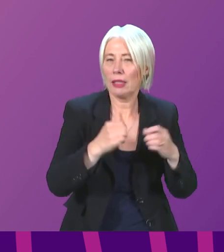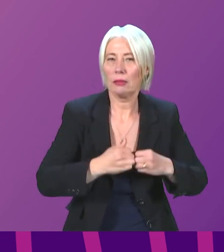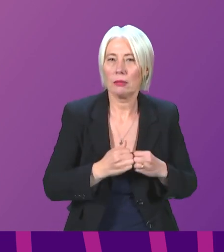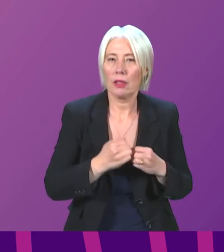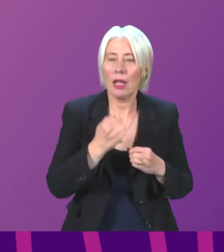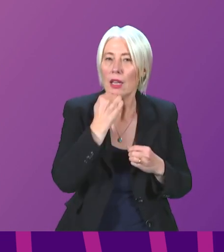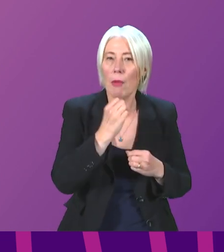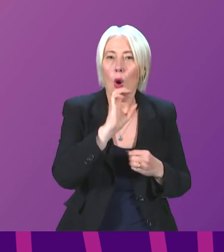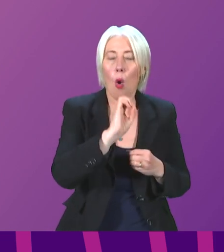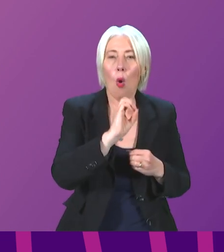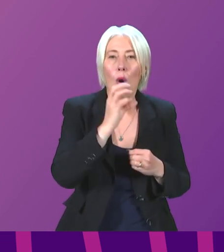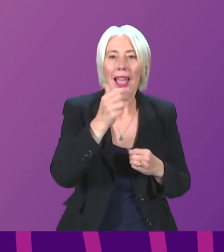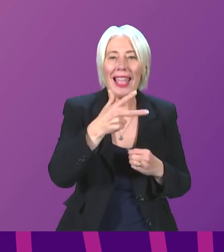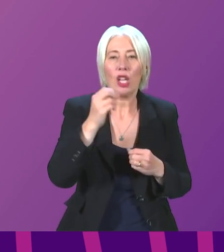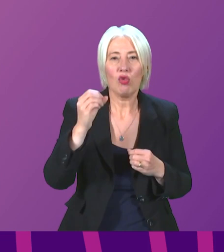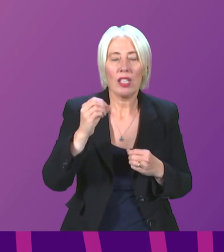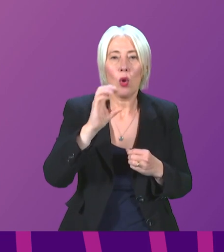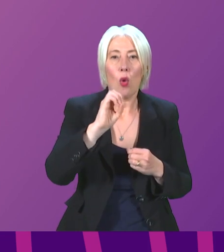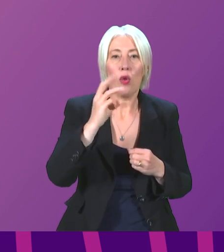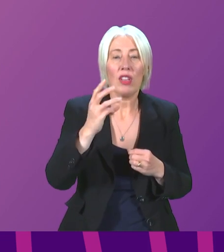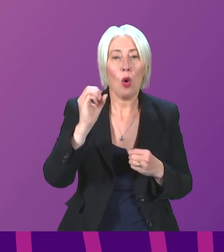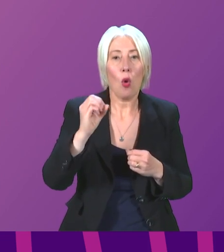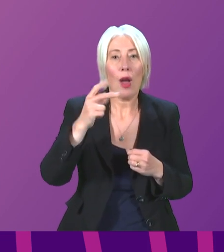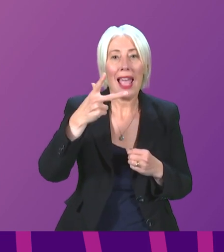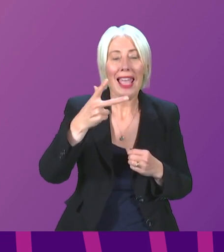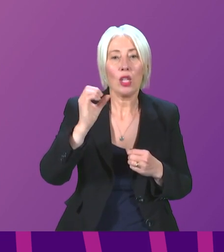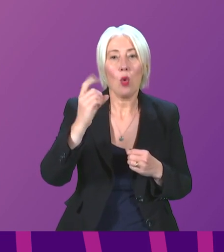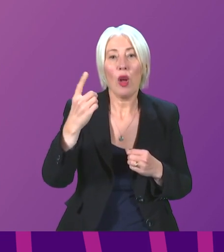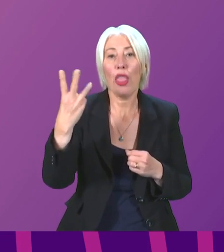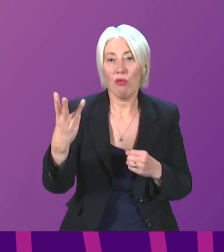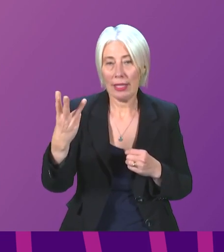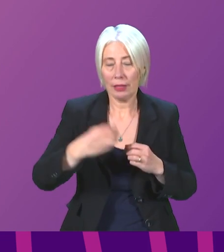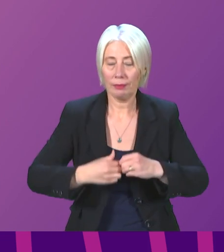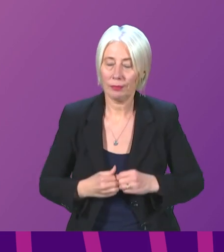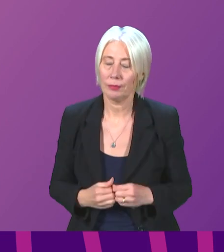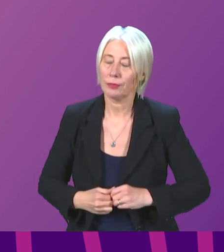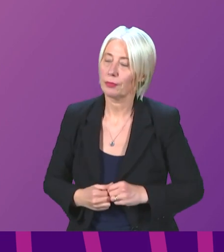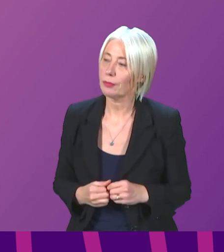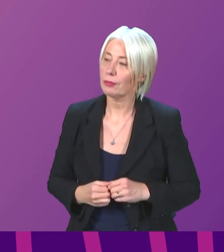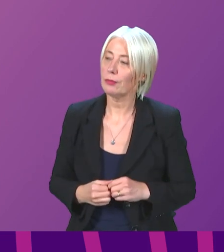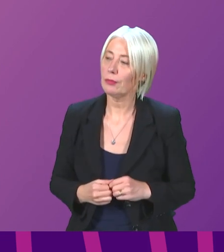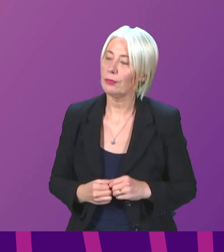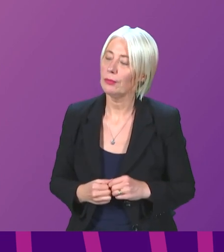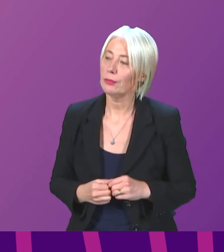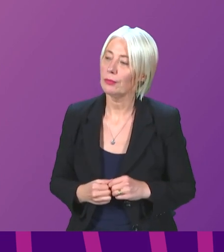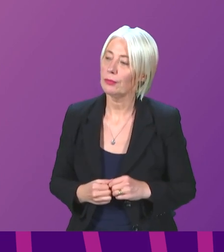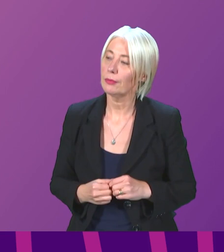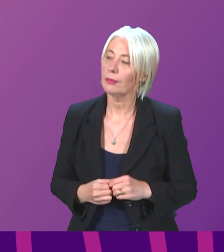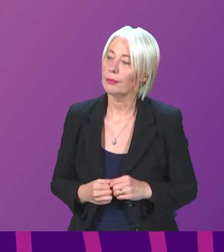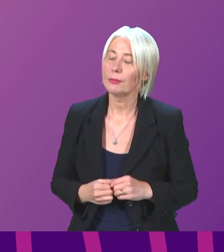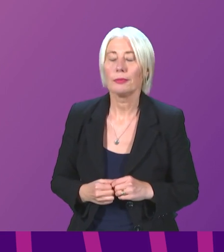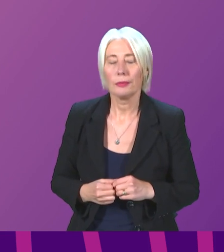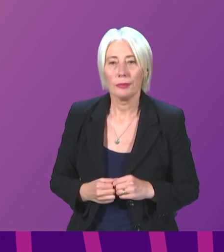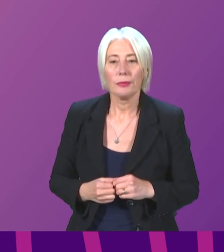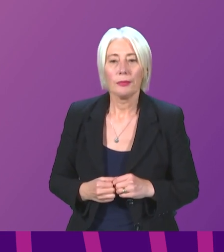is 0800 030 8013. Tess White to be followed by Fiona Hislop. Thank you, Presiding Officer. Cabinet